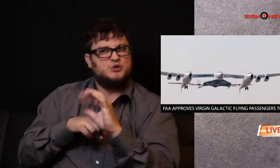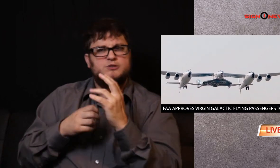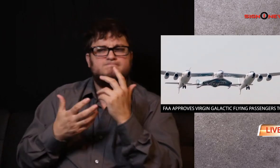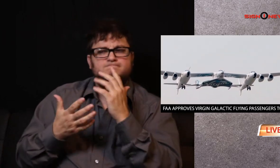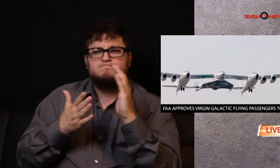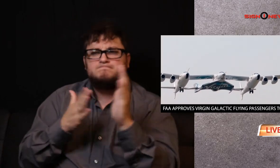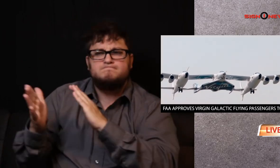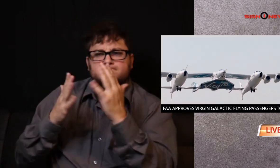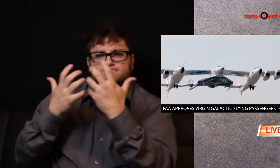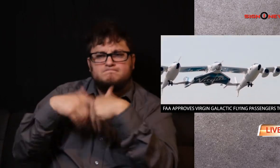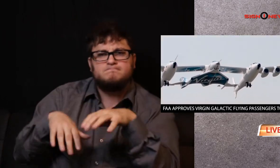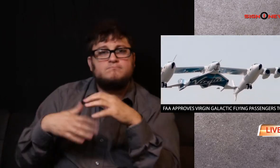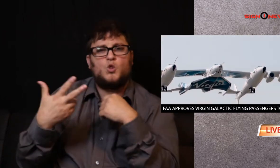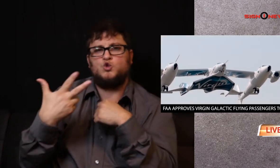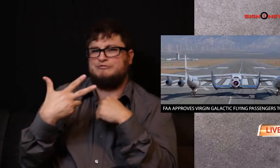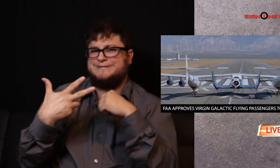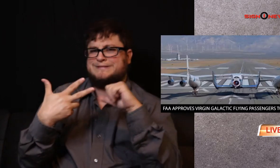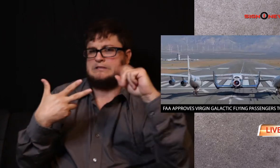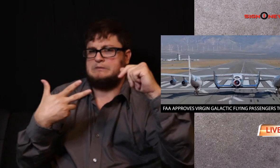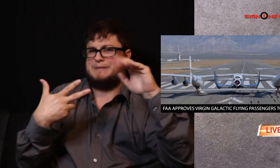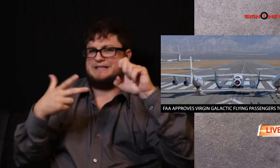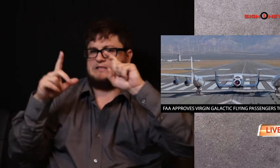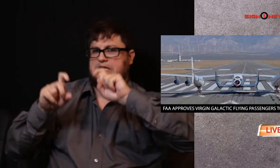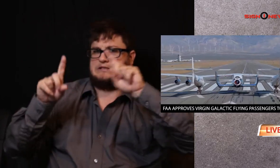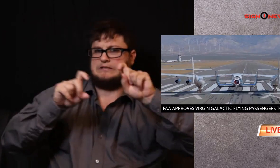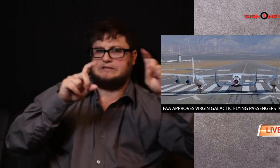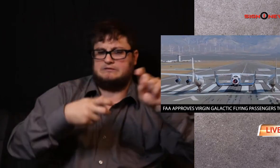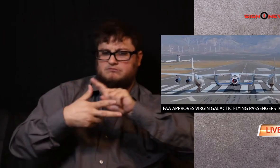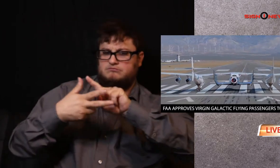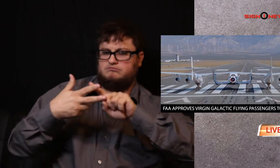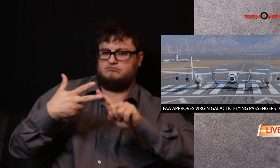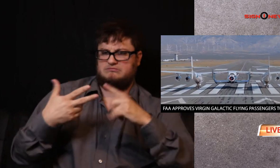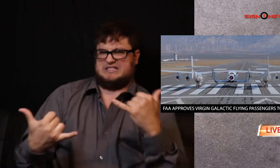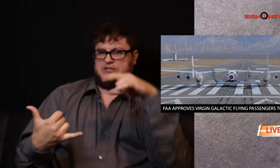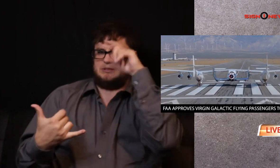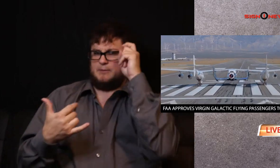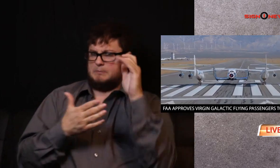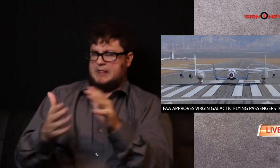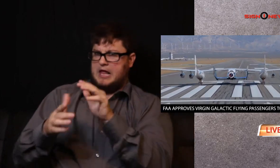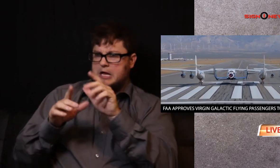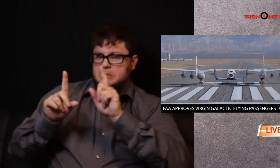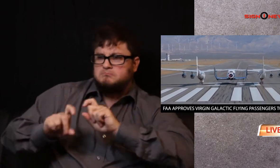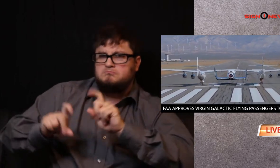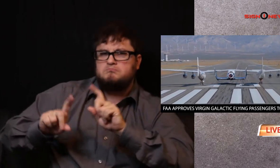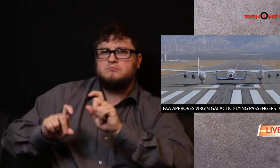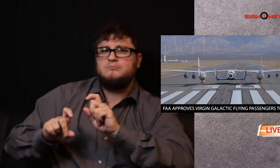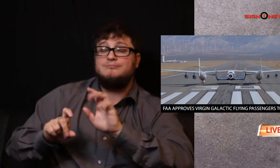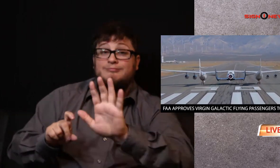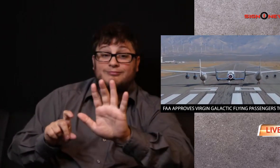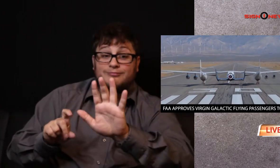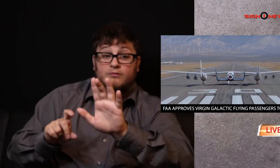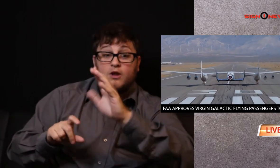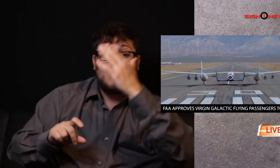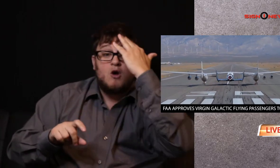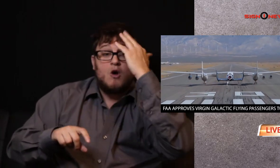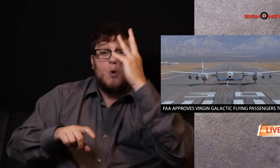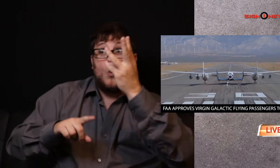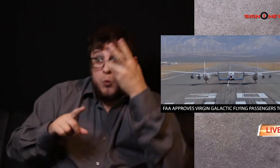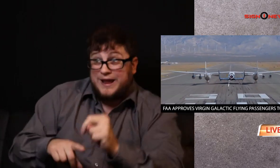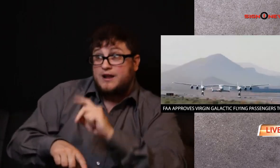And now that this latest hurdle is over, the company is working toward three space test flights this